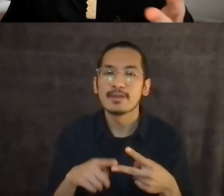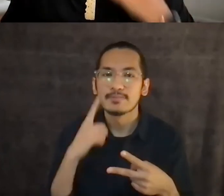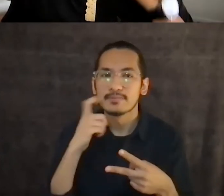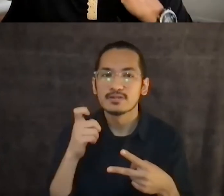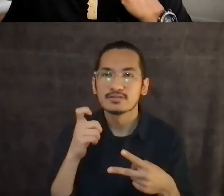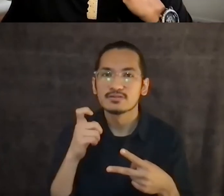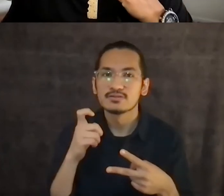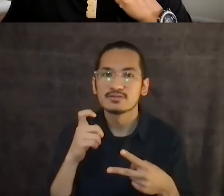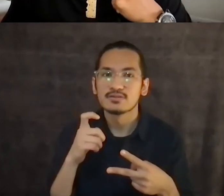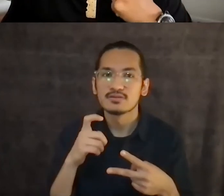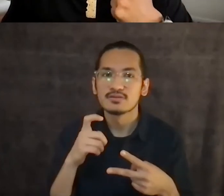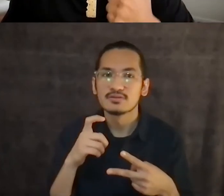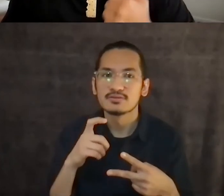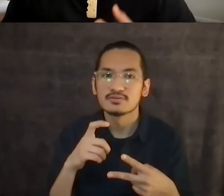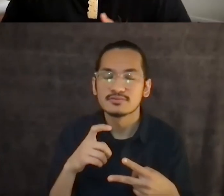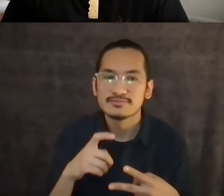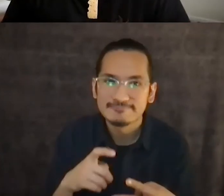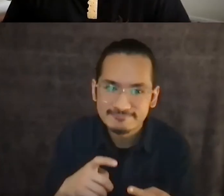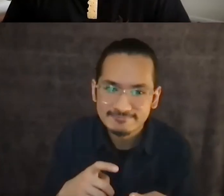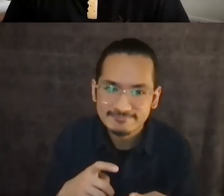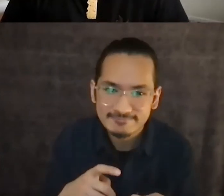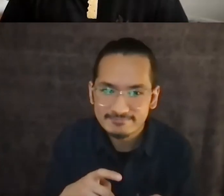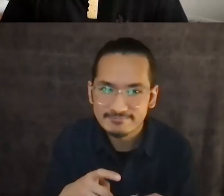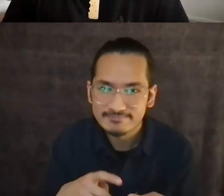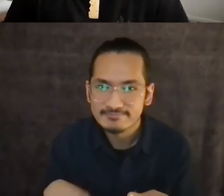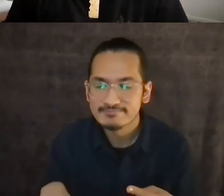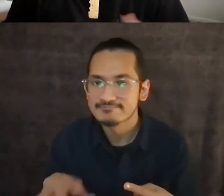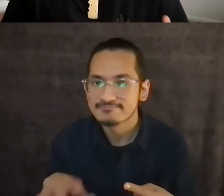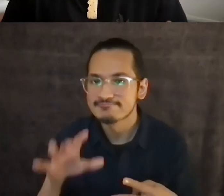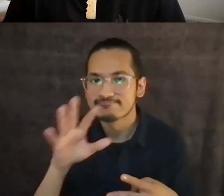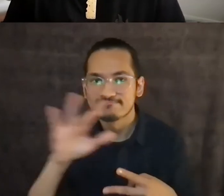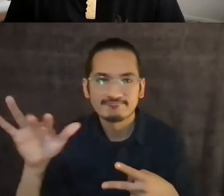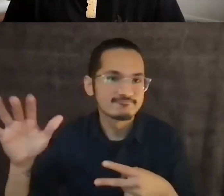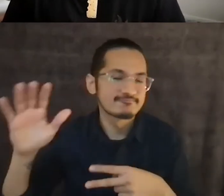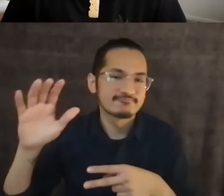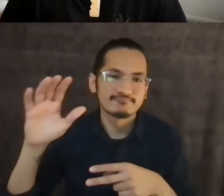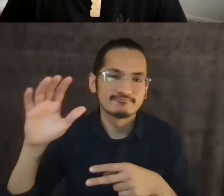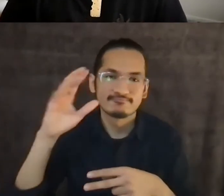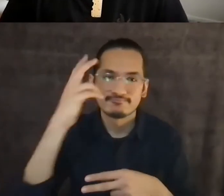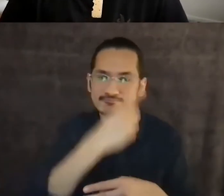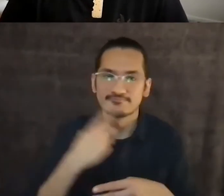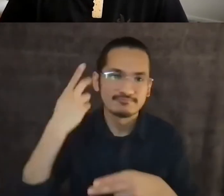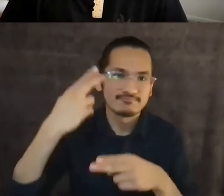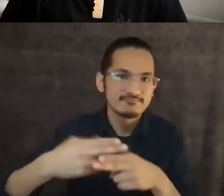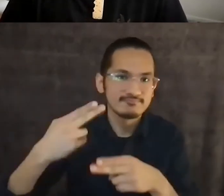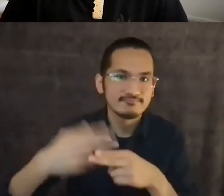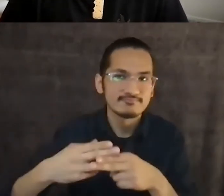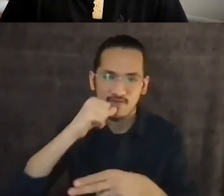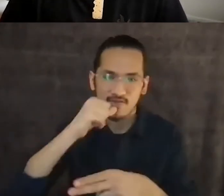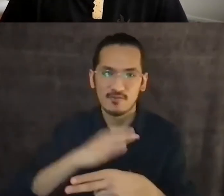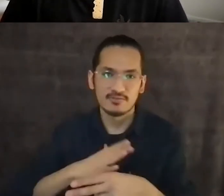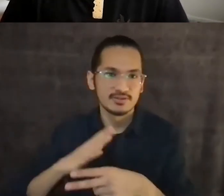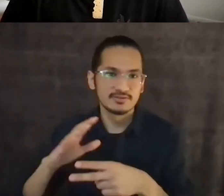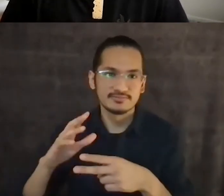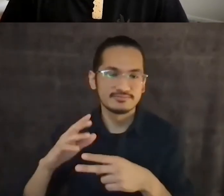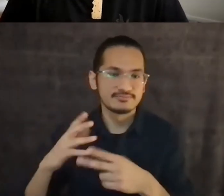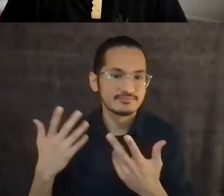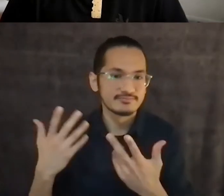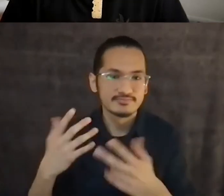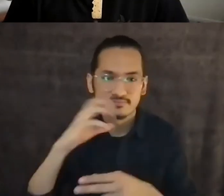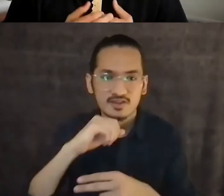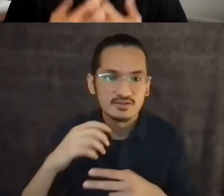bring kumohaunani k-trask into this space because i'm always thinking about her um but also because she